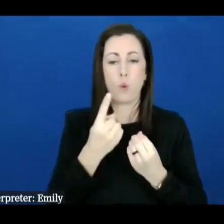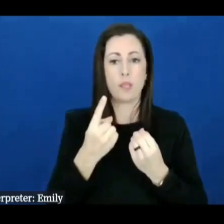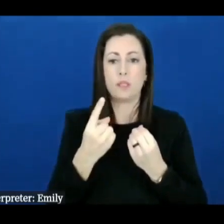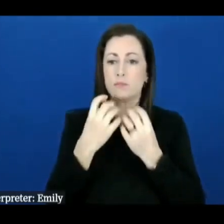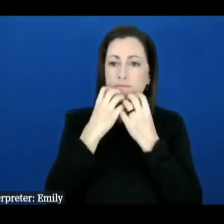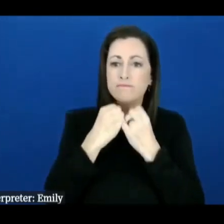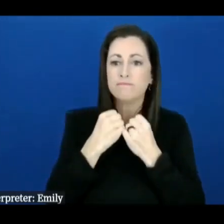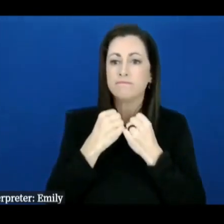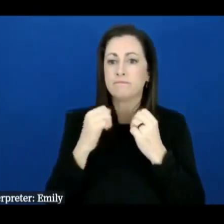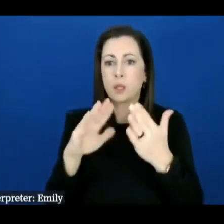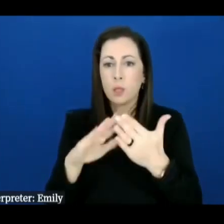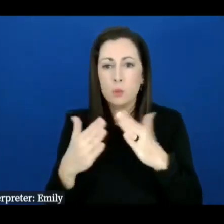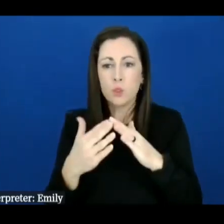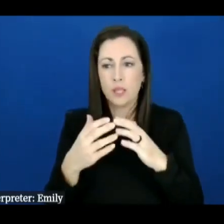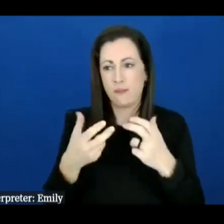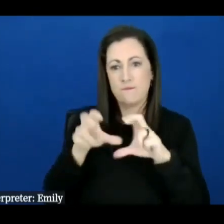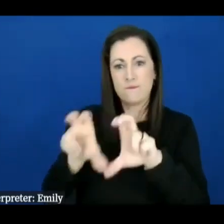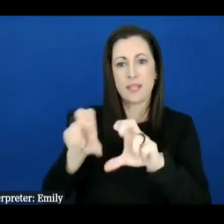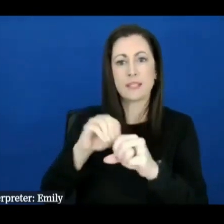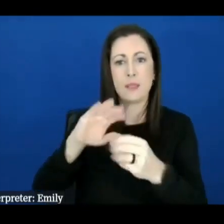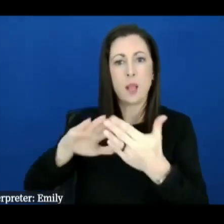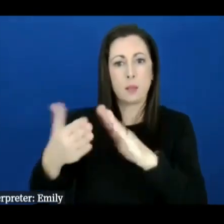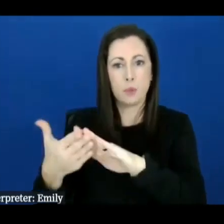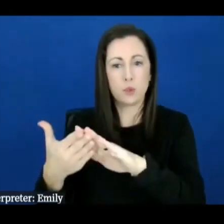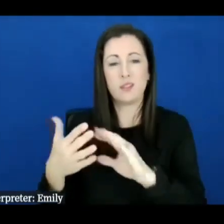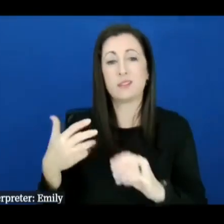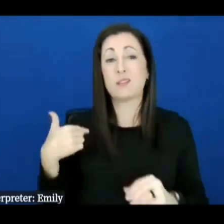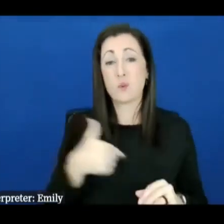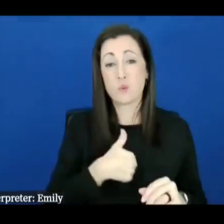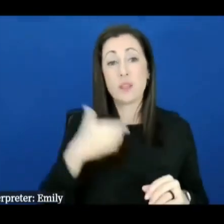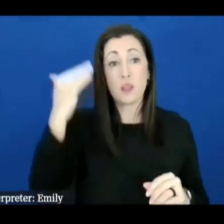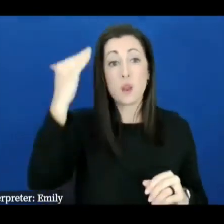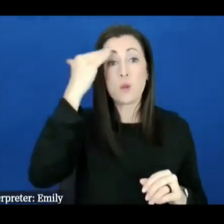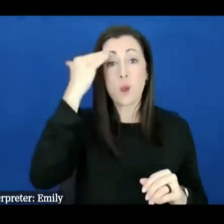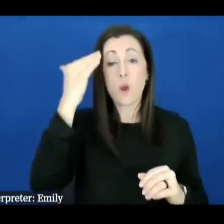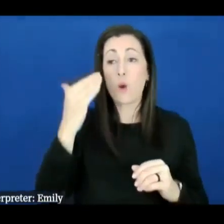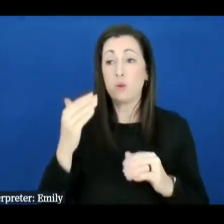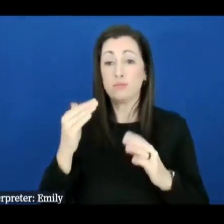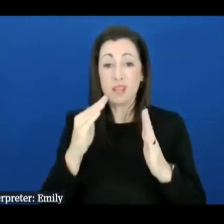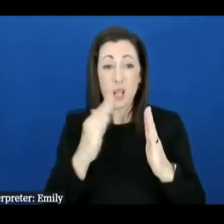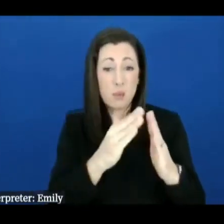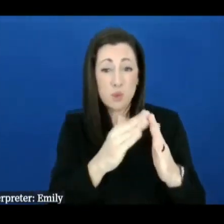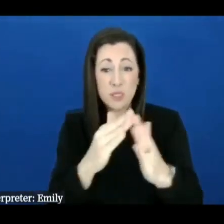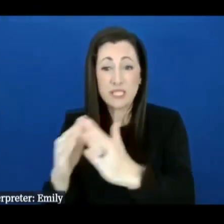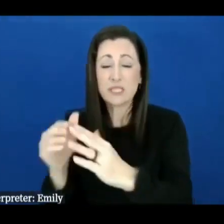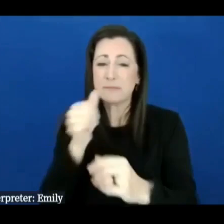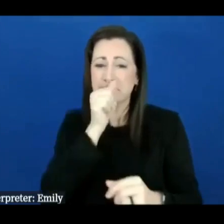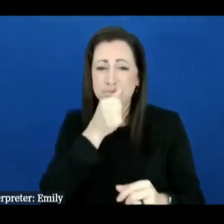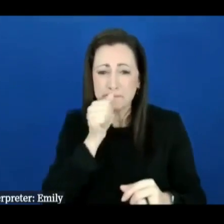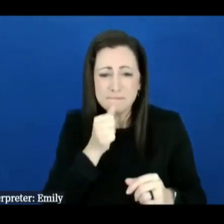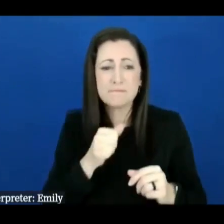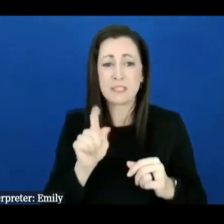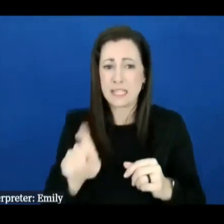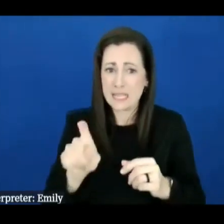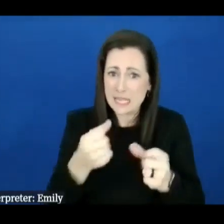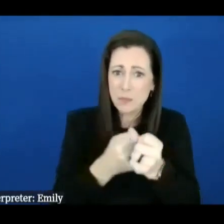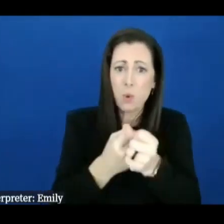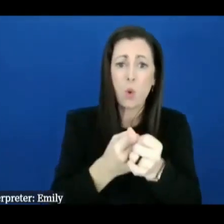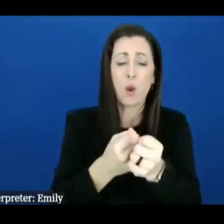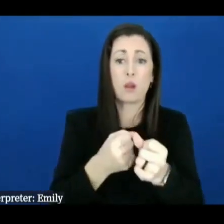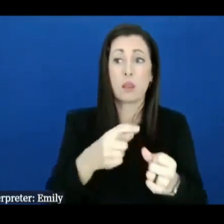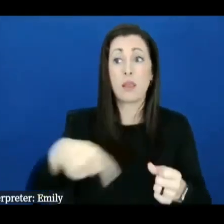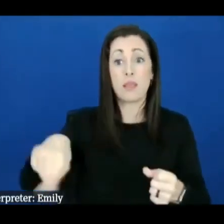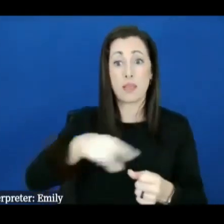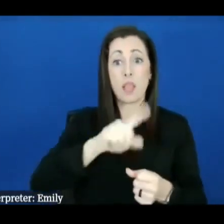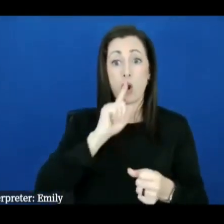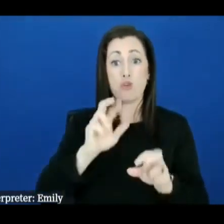supported um and we know that there are communities that are suffering that need support and are ready to um